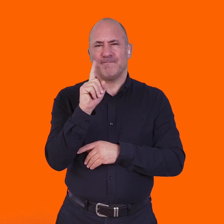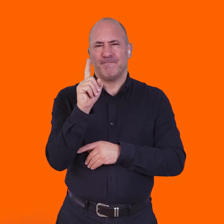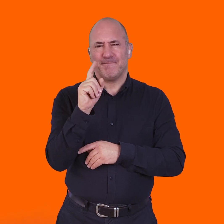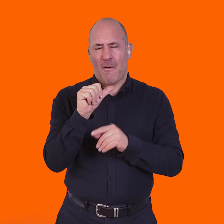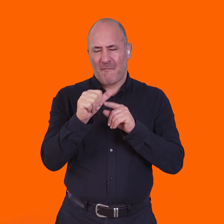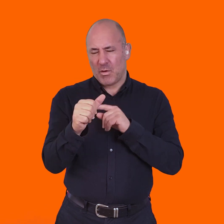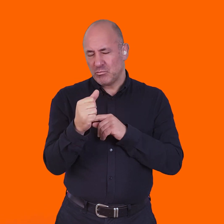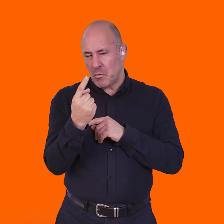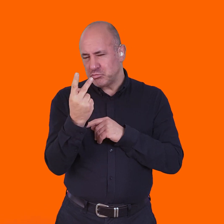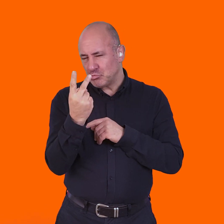kind of got lucky with that, really.